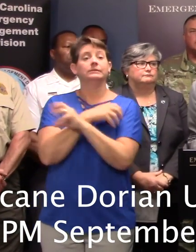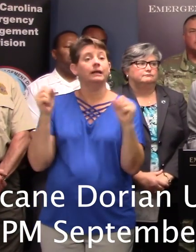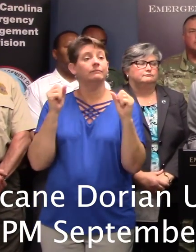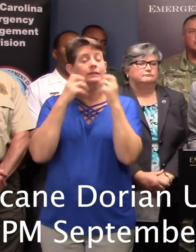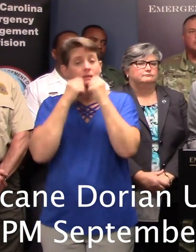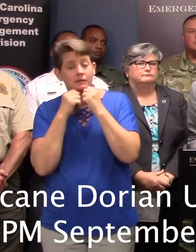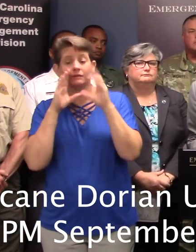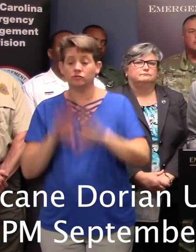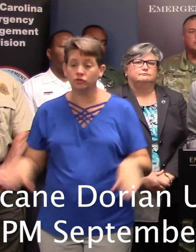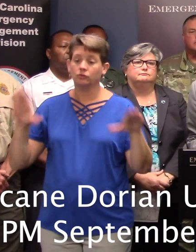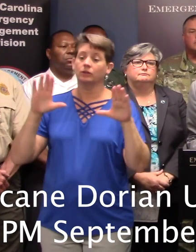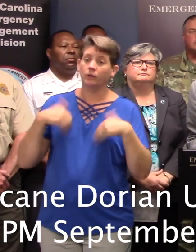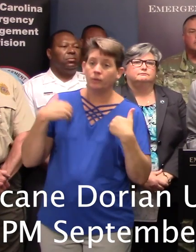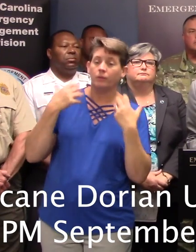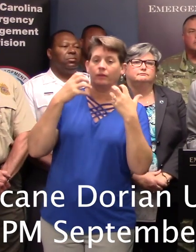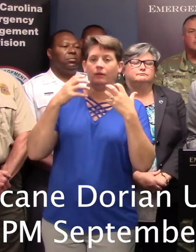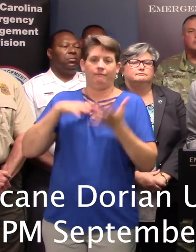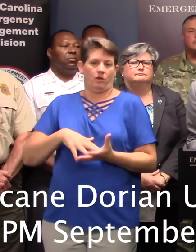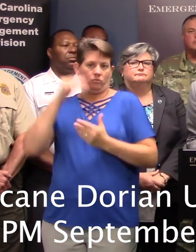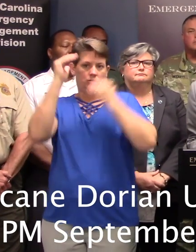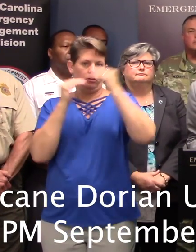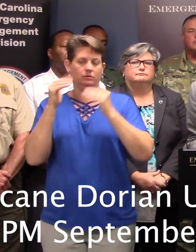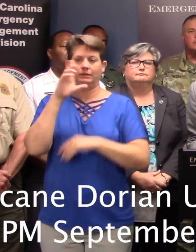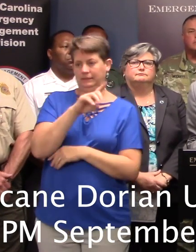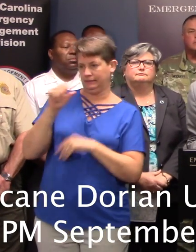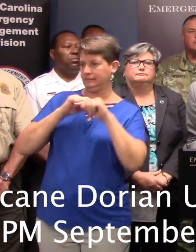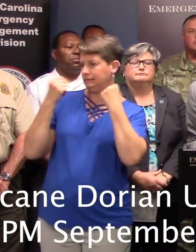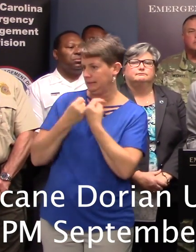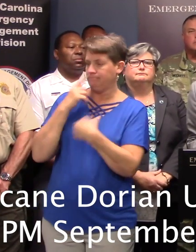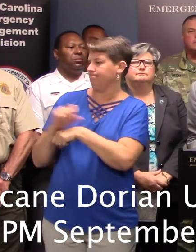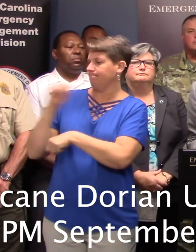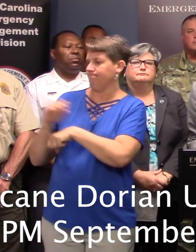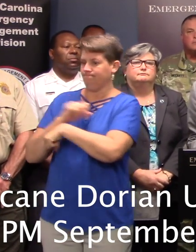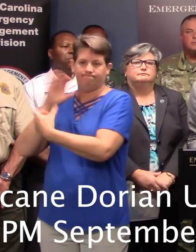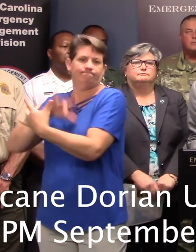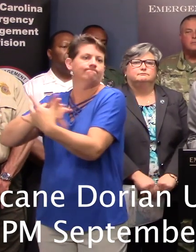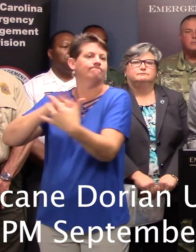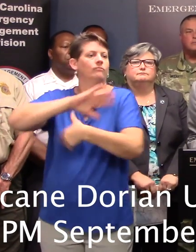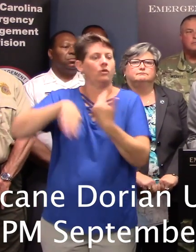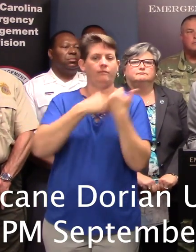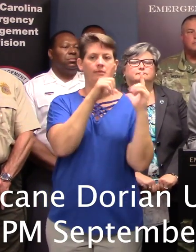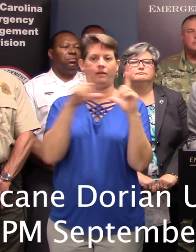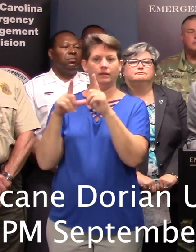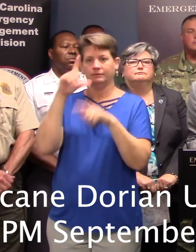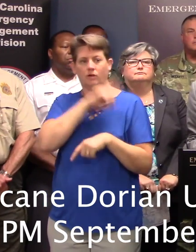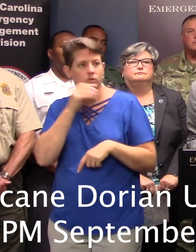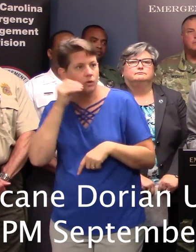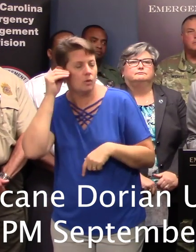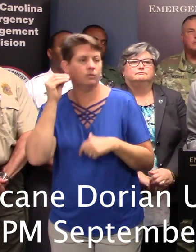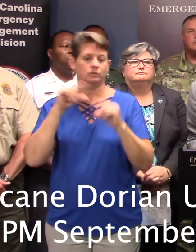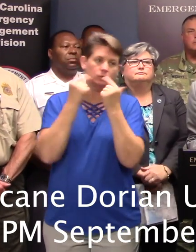children, youth and vulnerable adults, DSS teams have been working around the clock to contact every licensed foster home, group home,